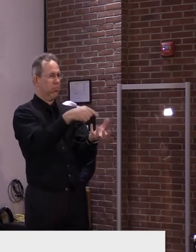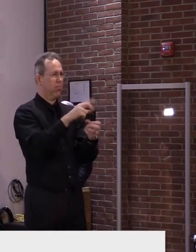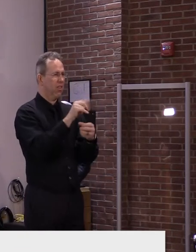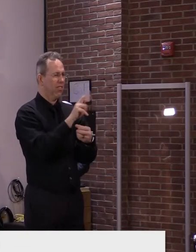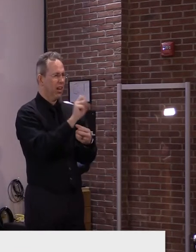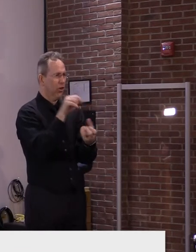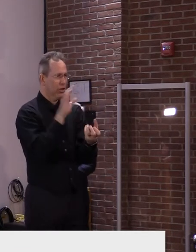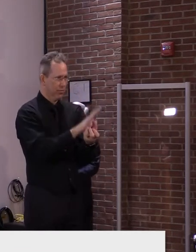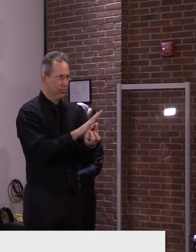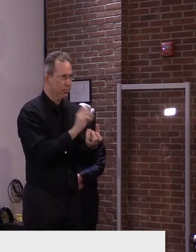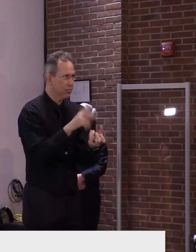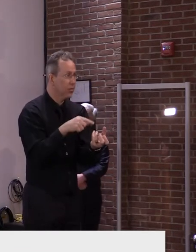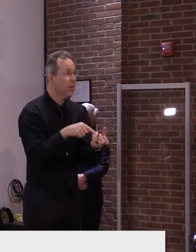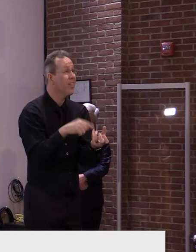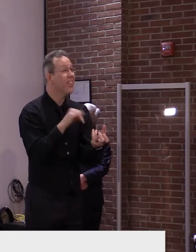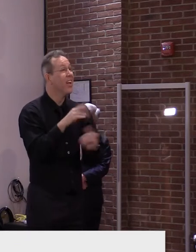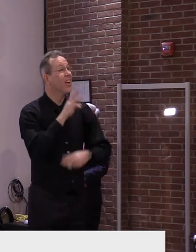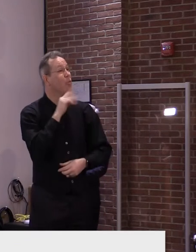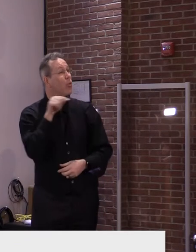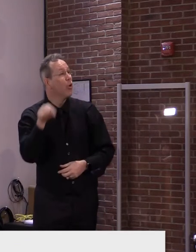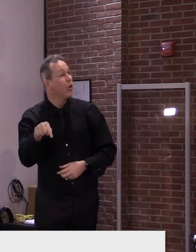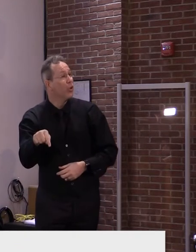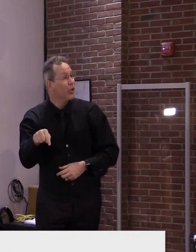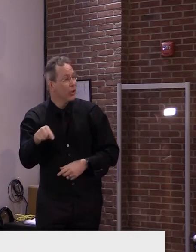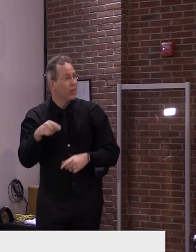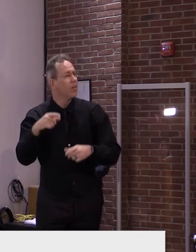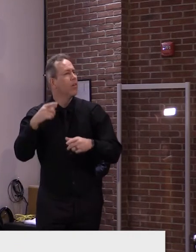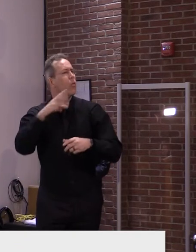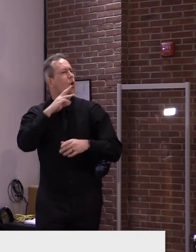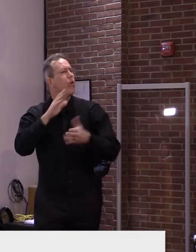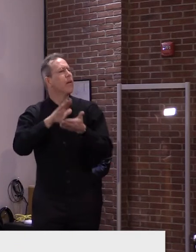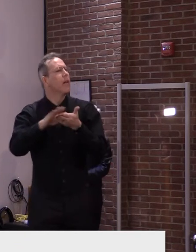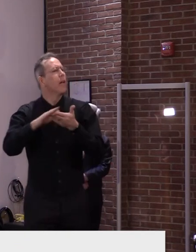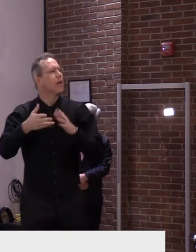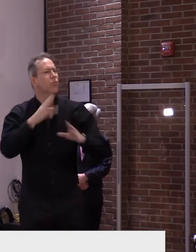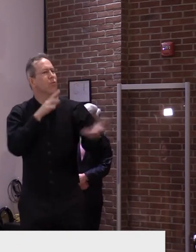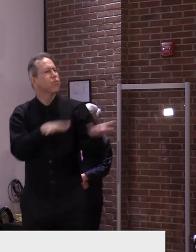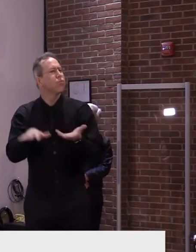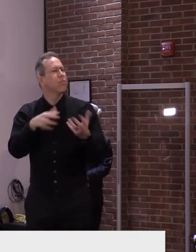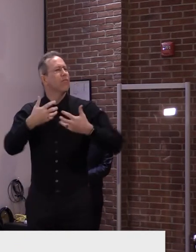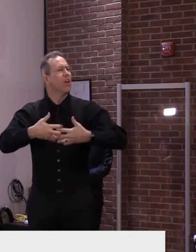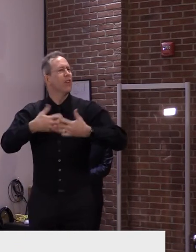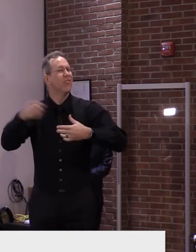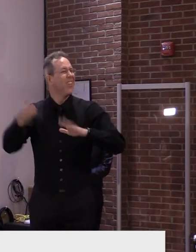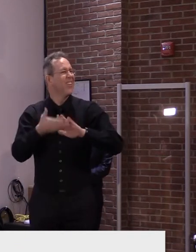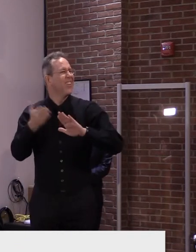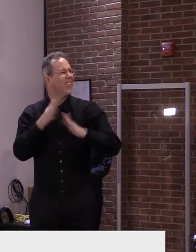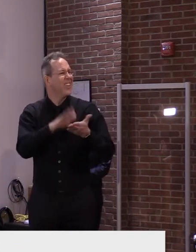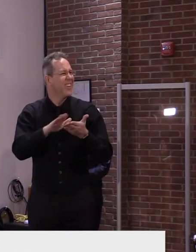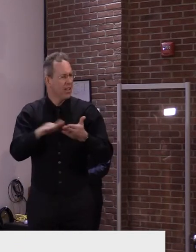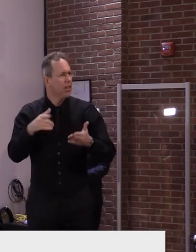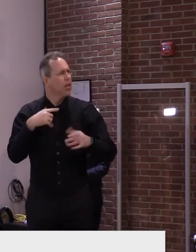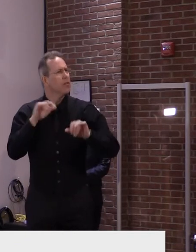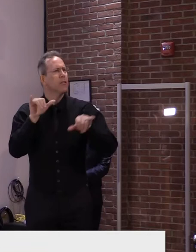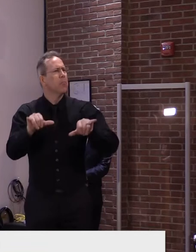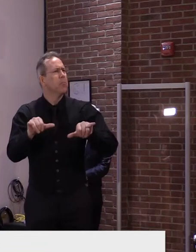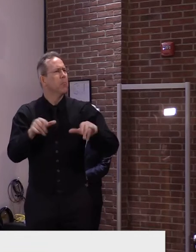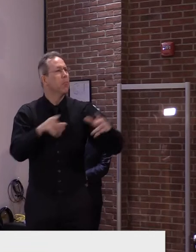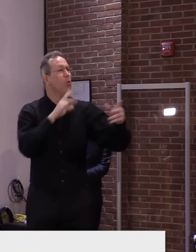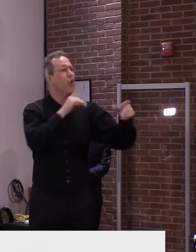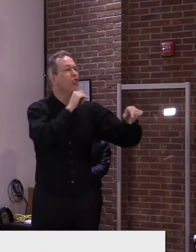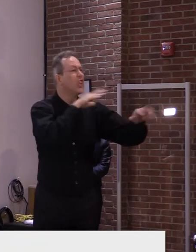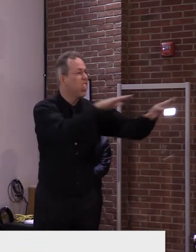the water treatment plants are still operating the same way they always operate. So I don't think people should be fearful